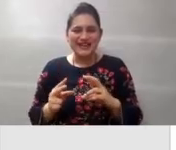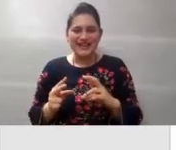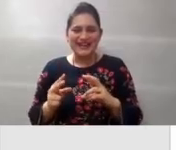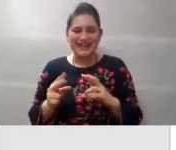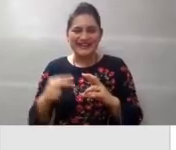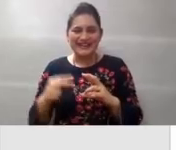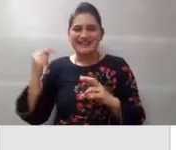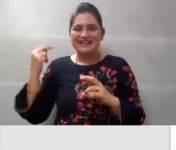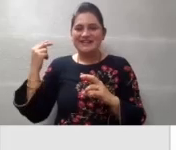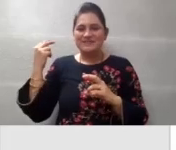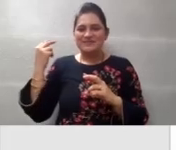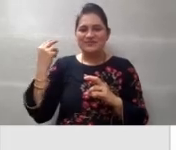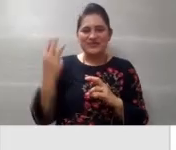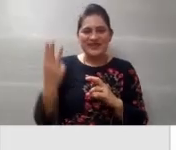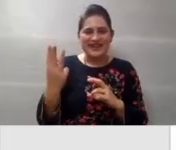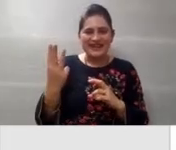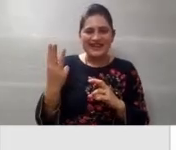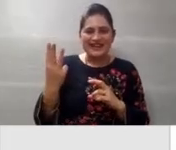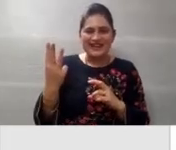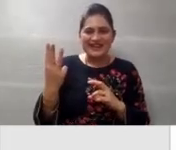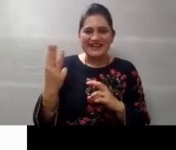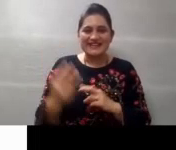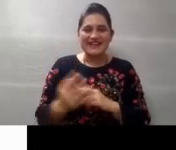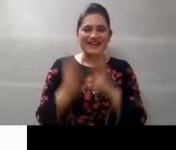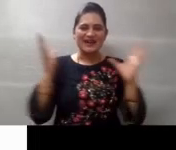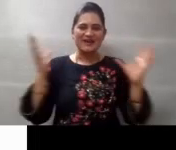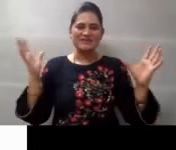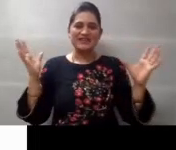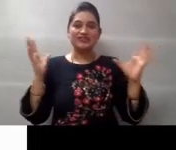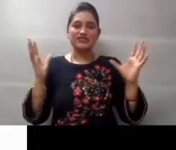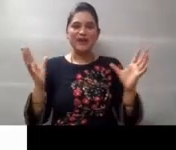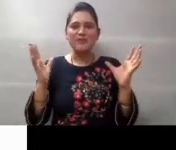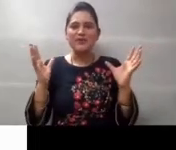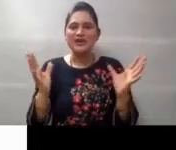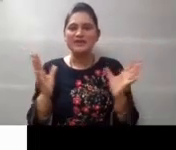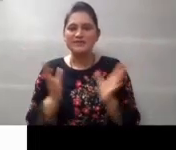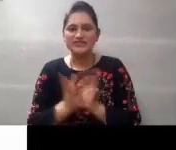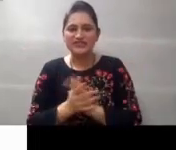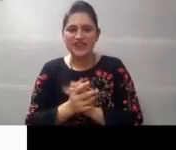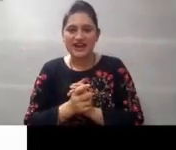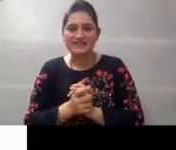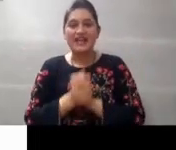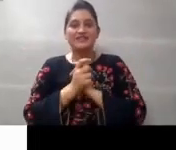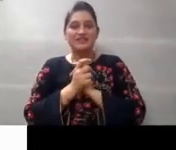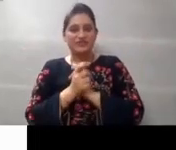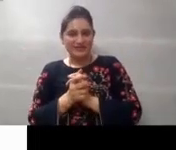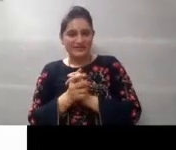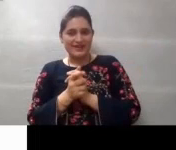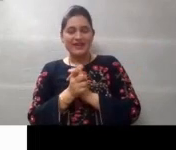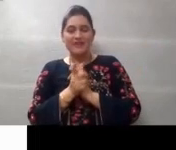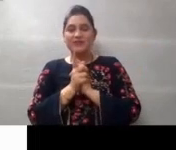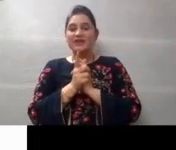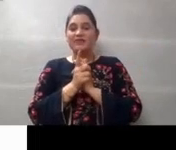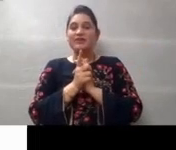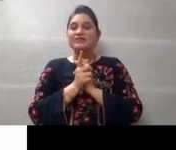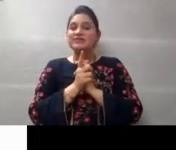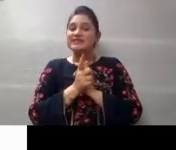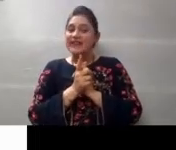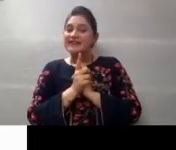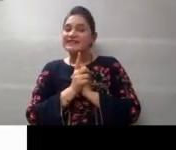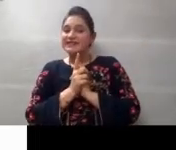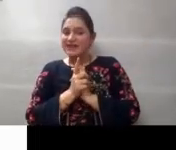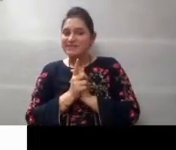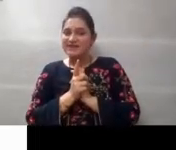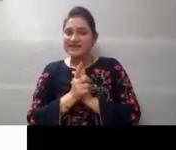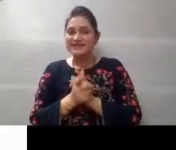and three. Here comes our jumbo number chart. So children, we are going